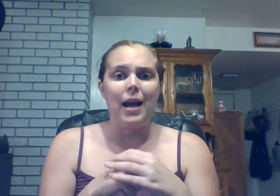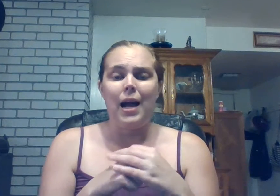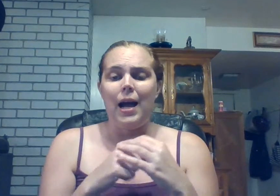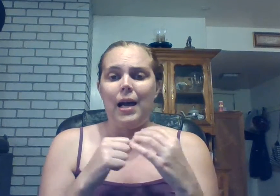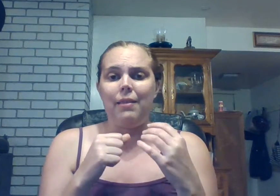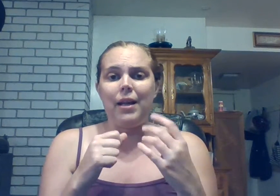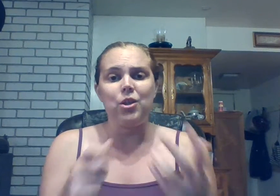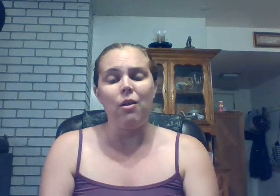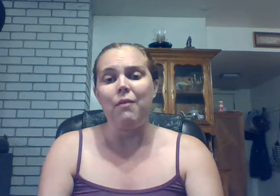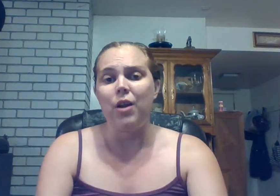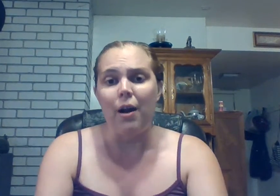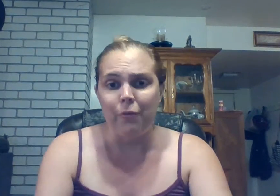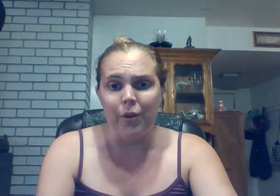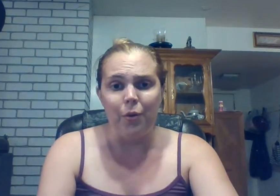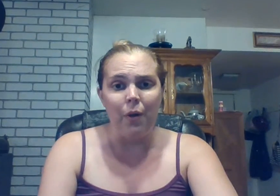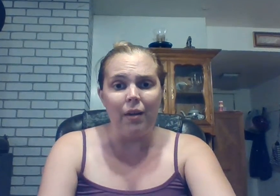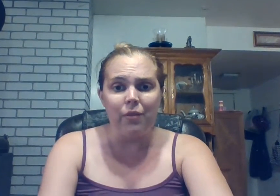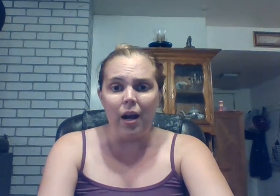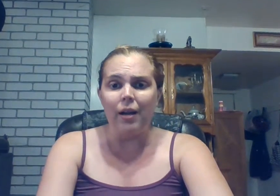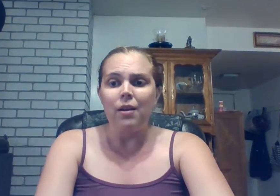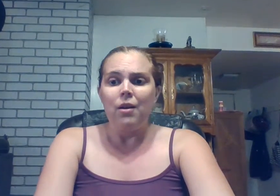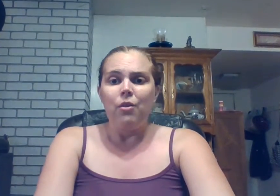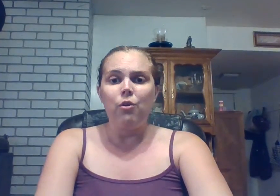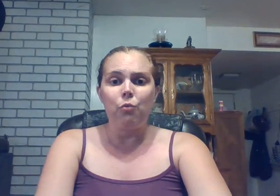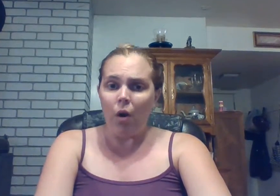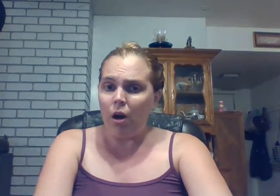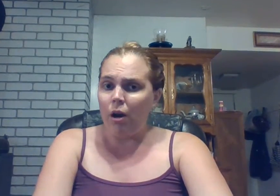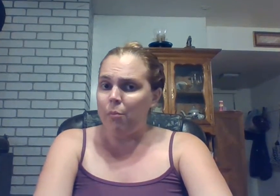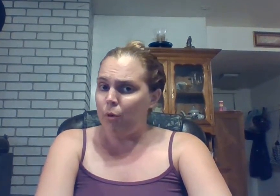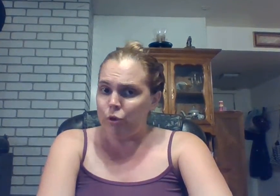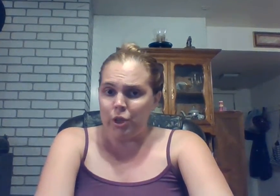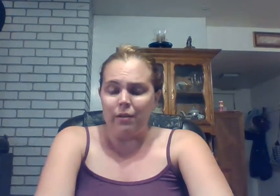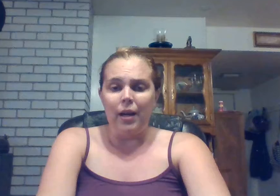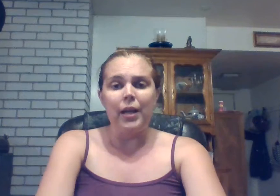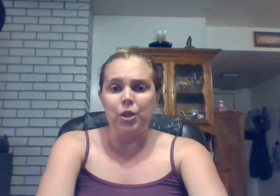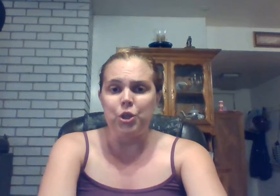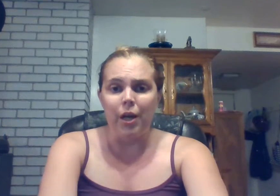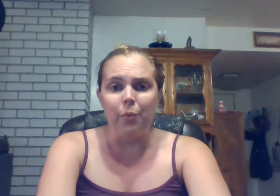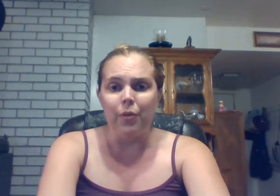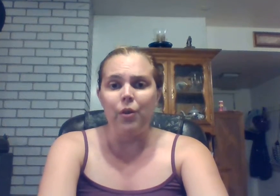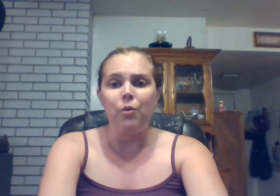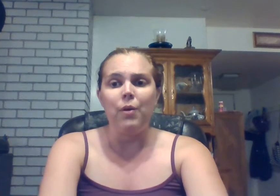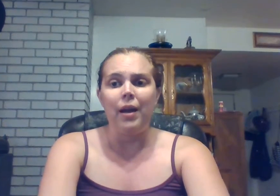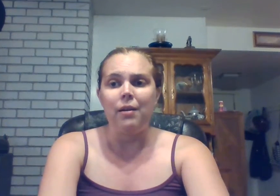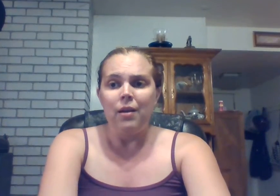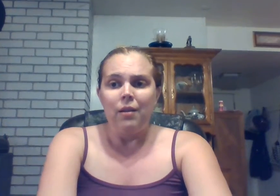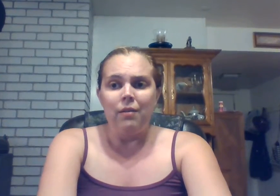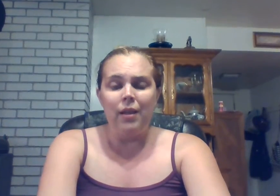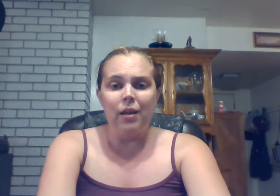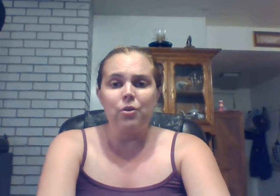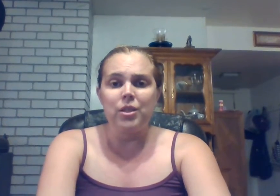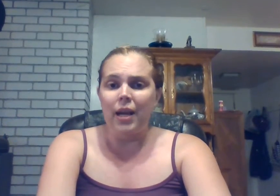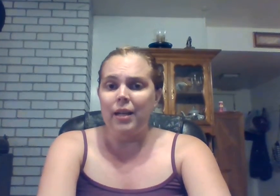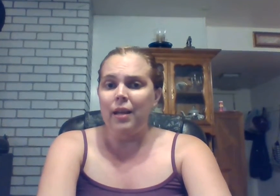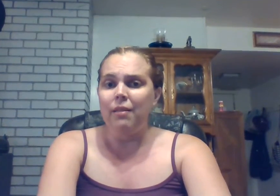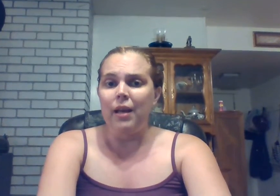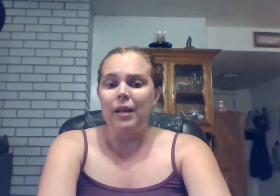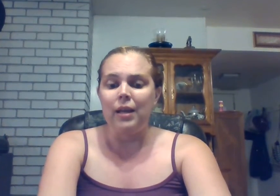that's all i've got for you i've got the raw emotion that i can share with you and the understanding that